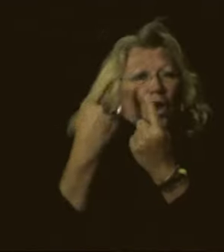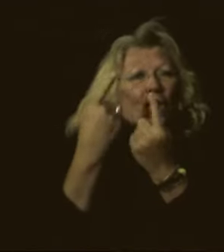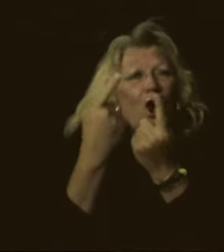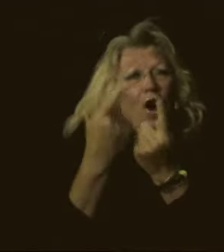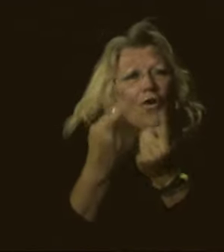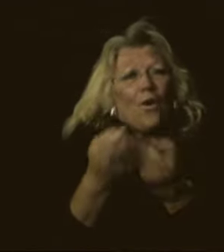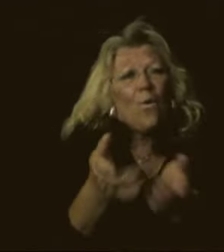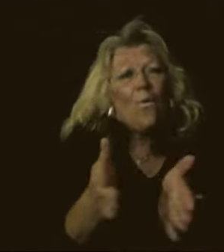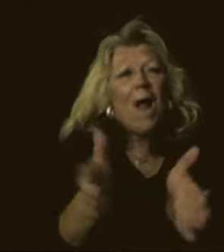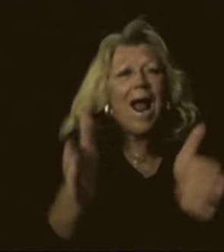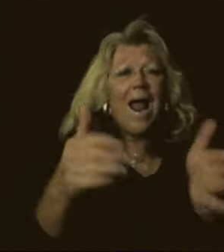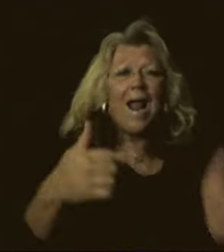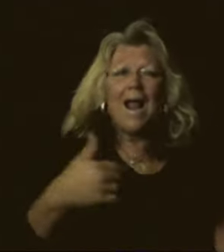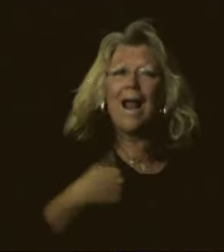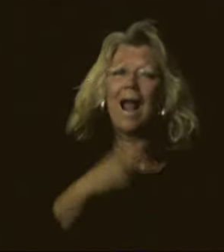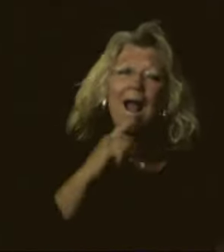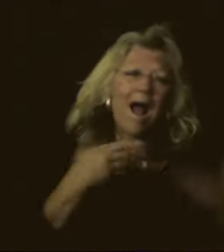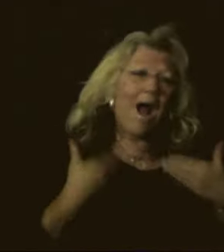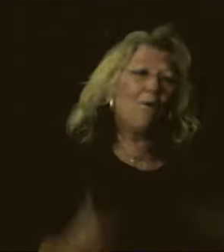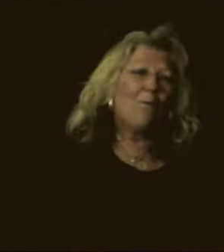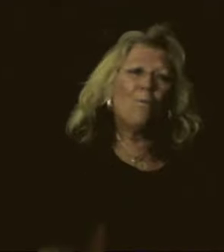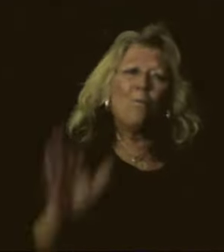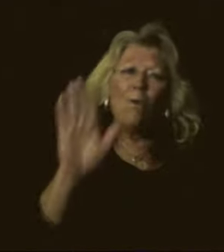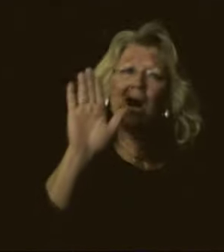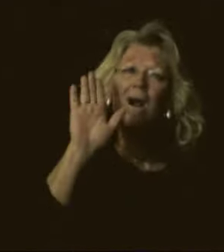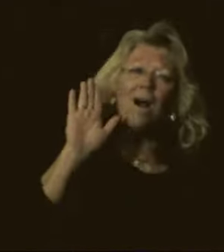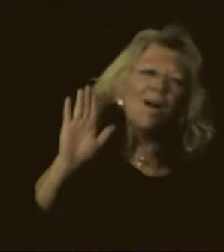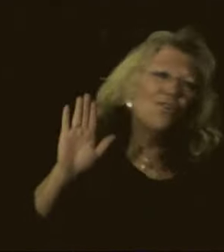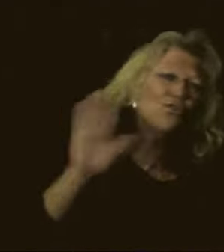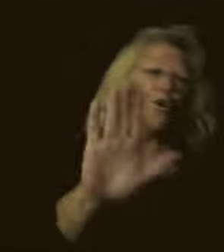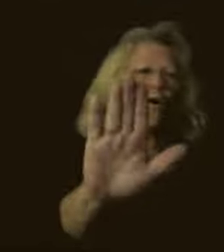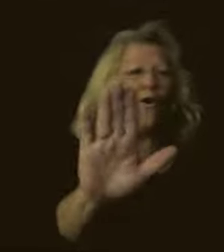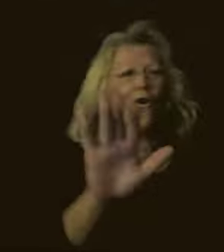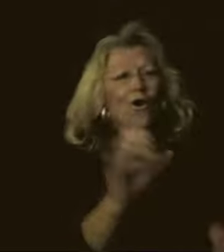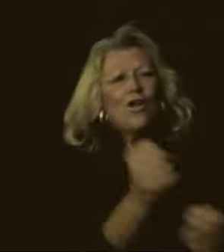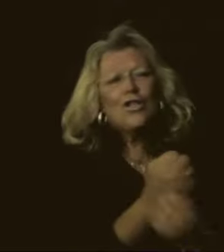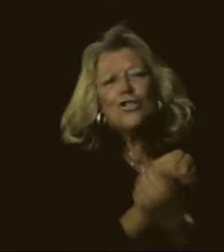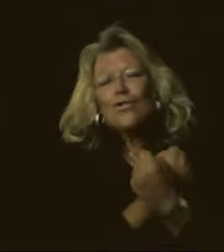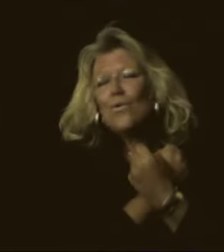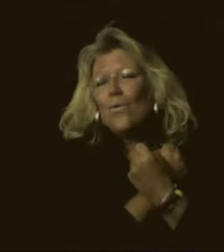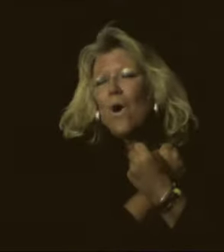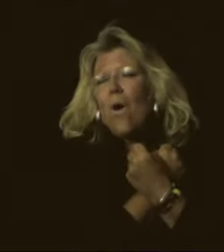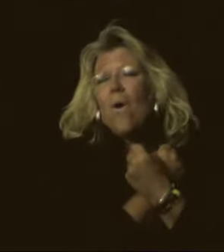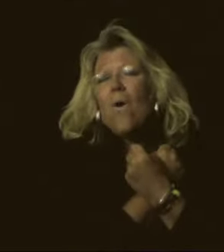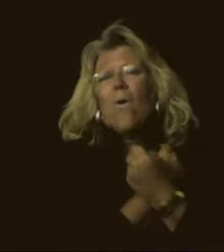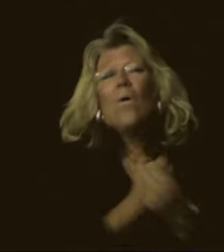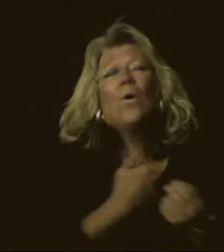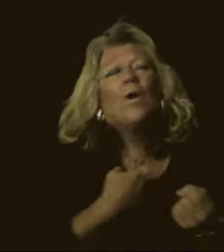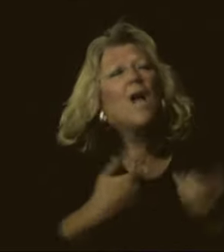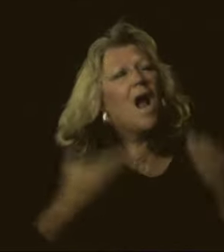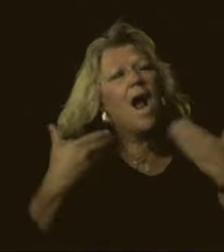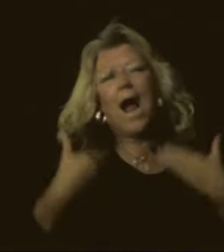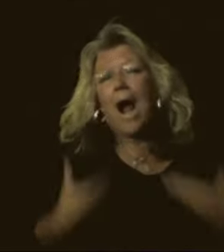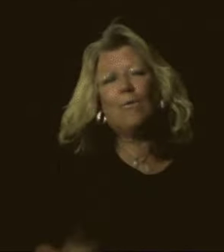of the rain I was yours to hold I'm